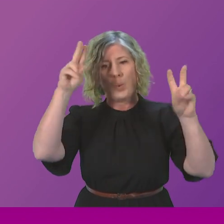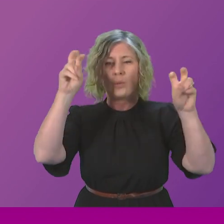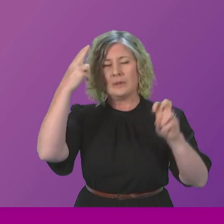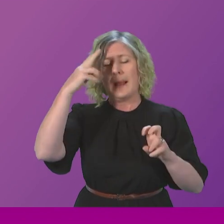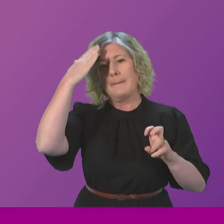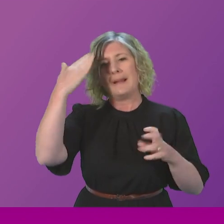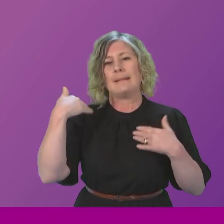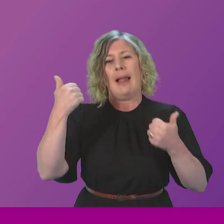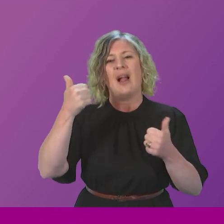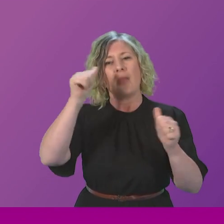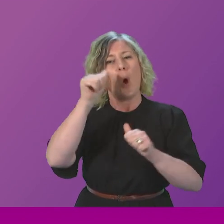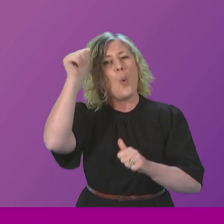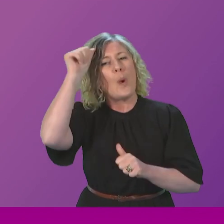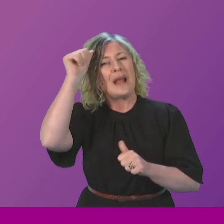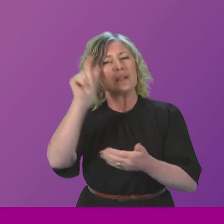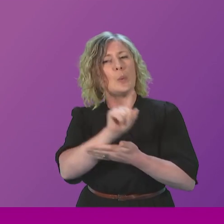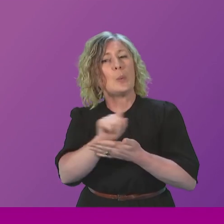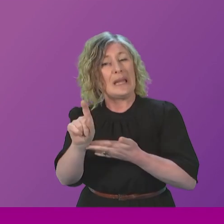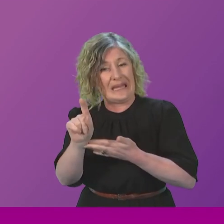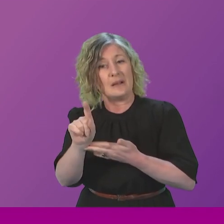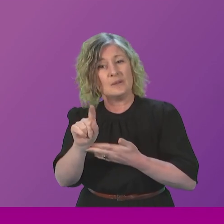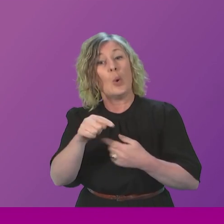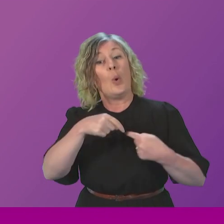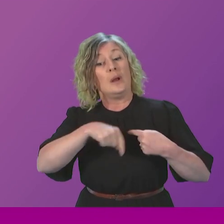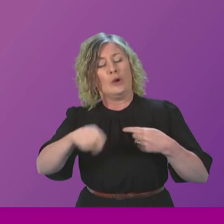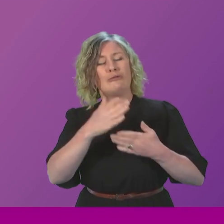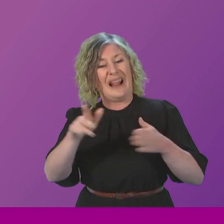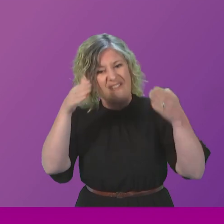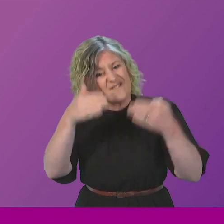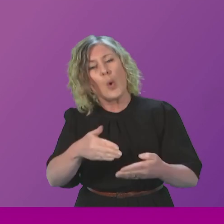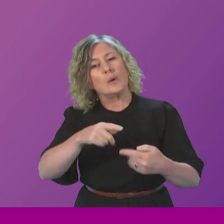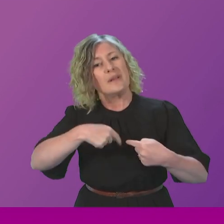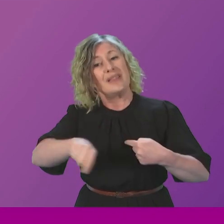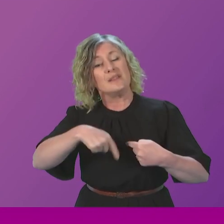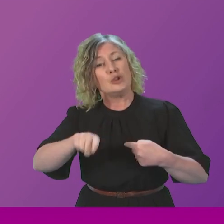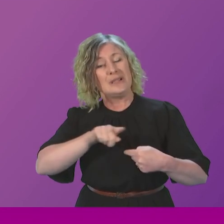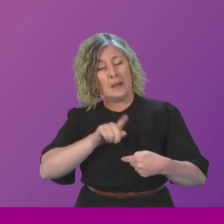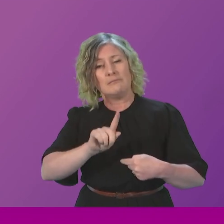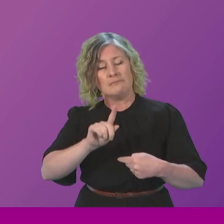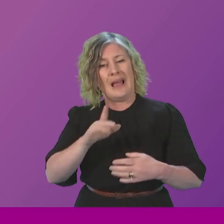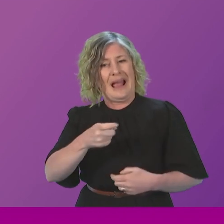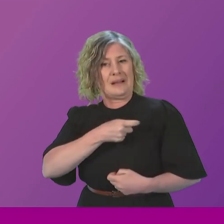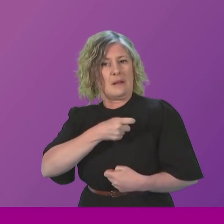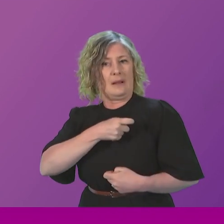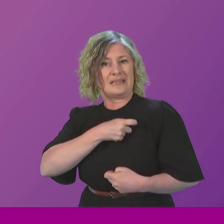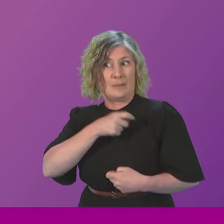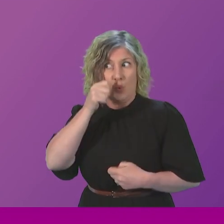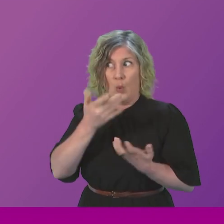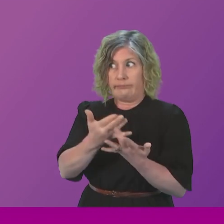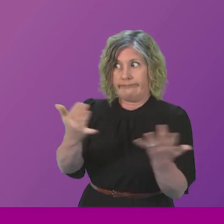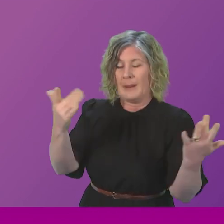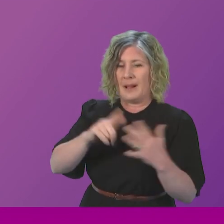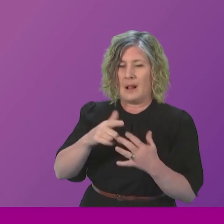Week, which has a particular focus this year on anxiety. So, as the cost of living crisis deepens and